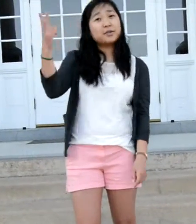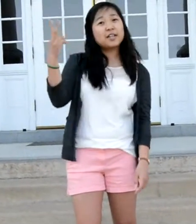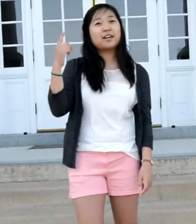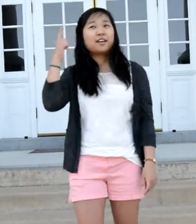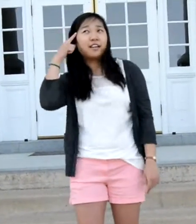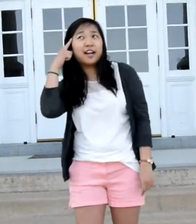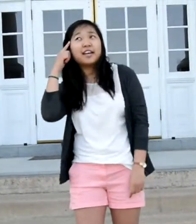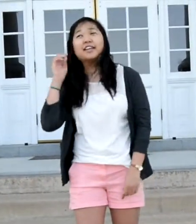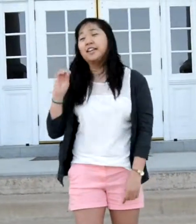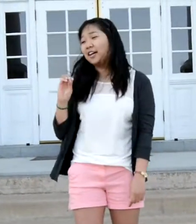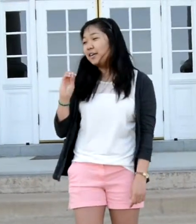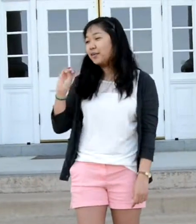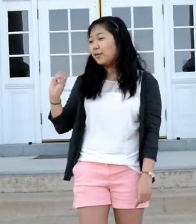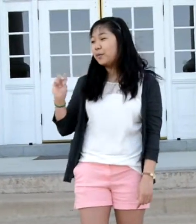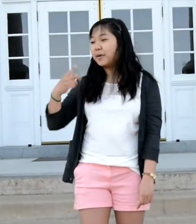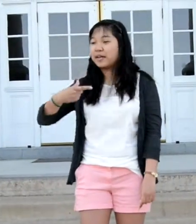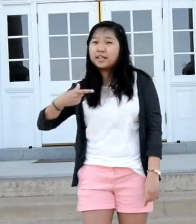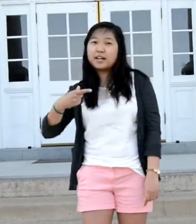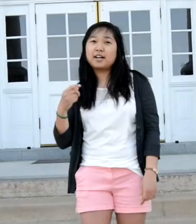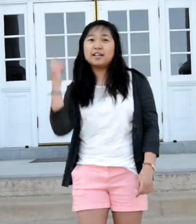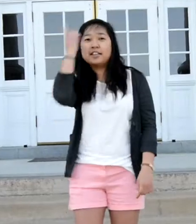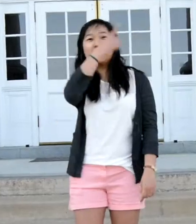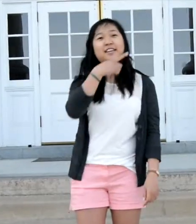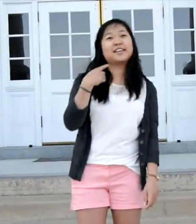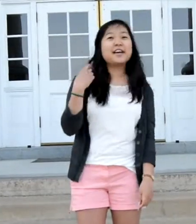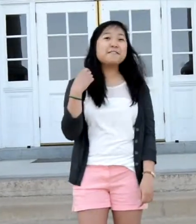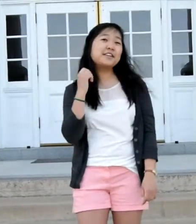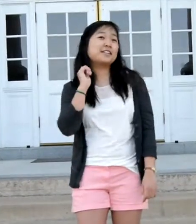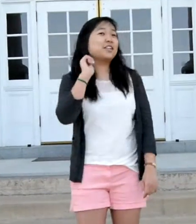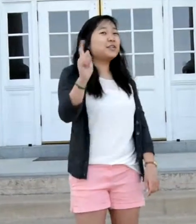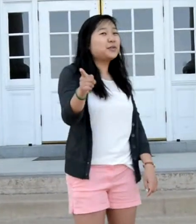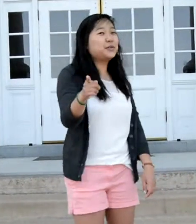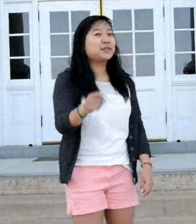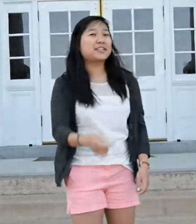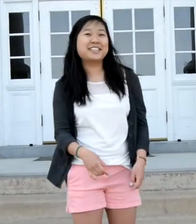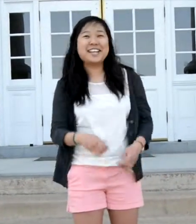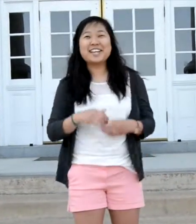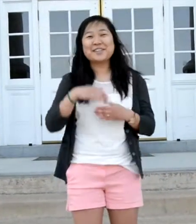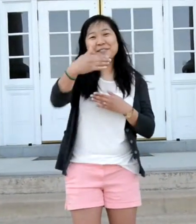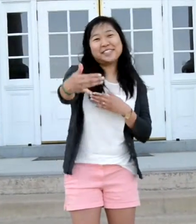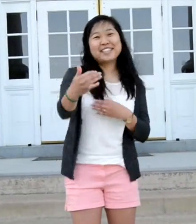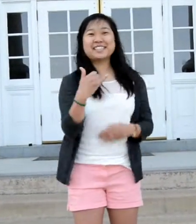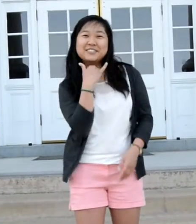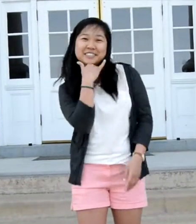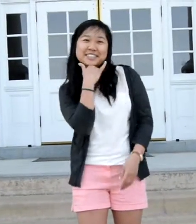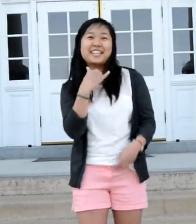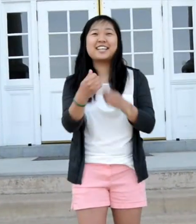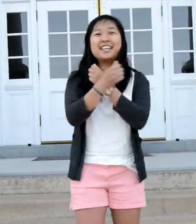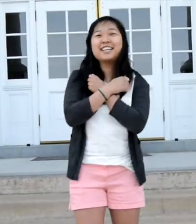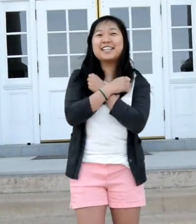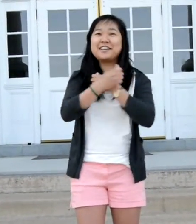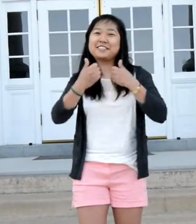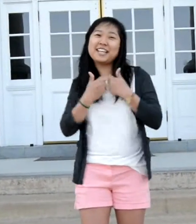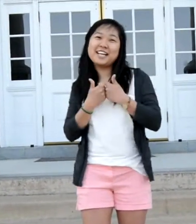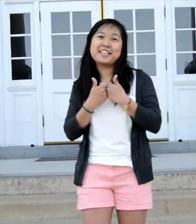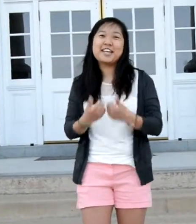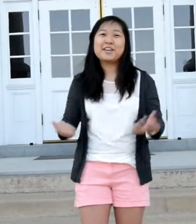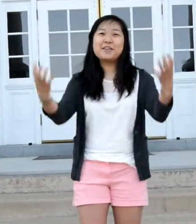you there and I thought Oh my god, look at that face, you look like my next mistake Love's a game,